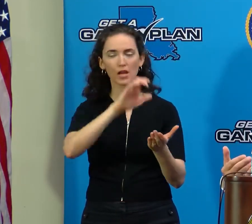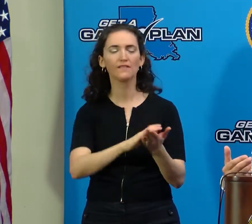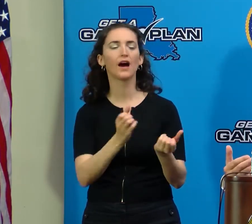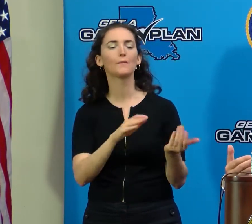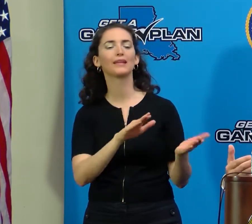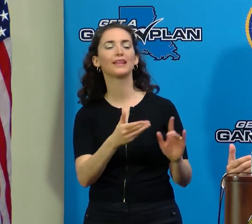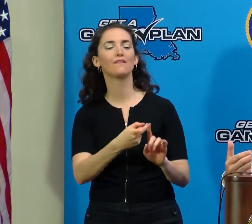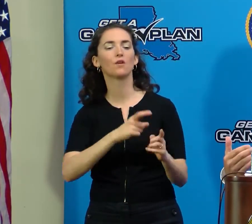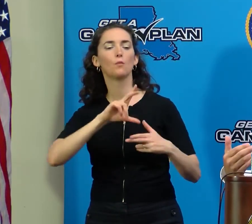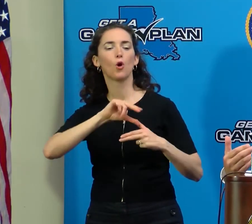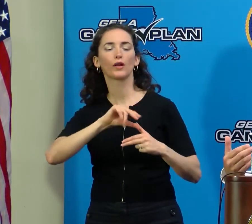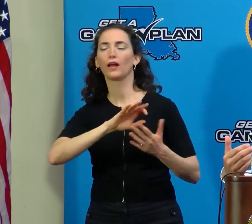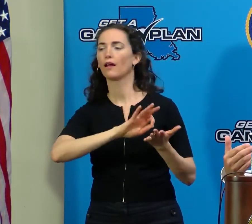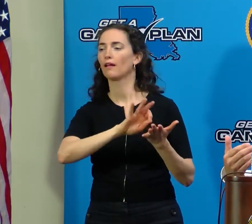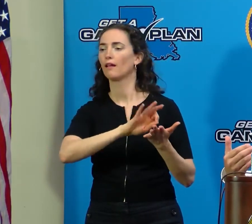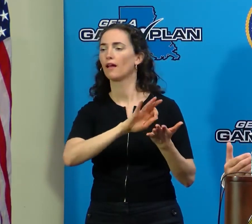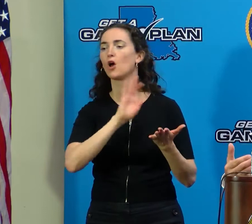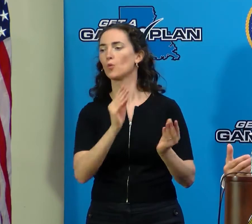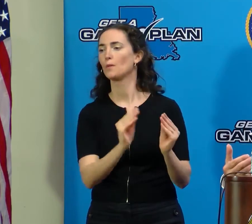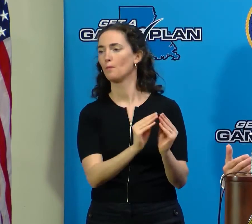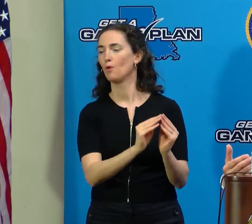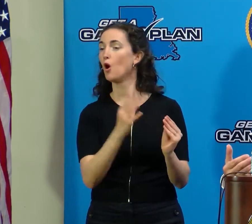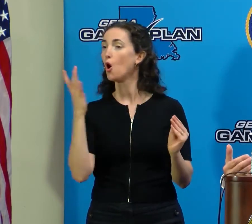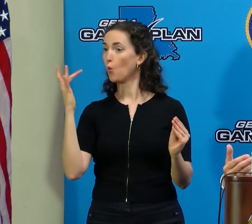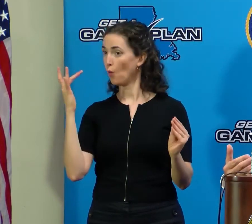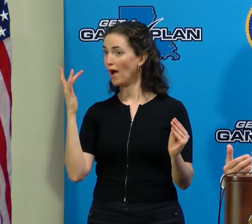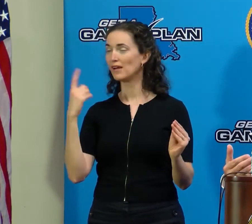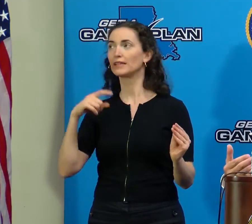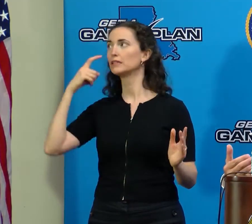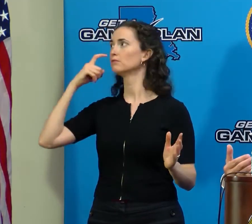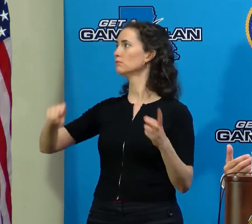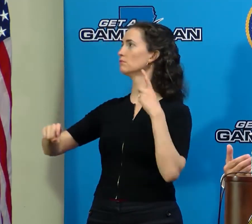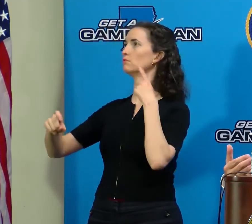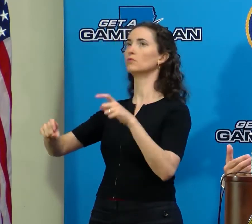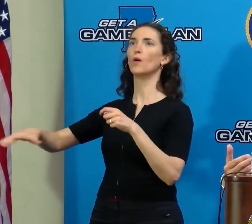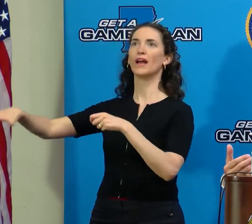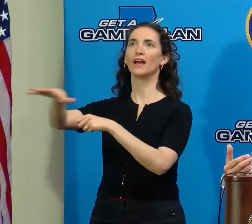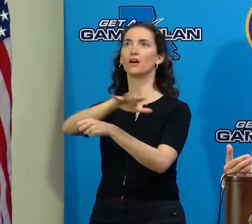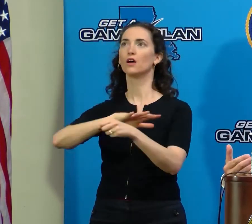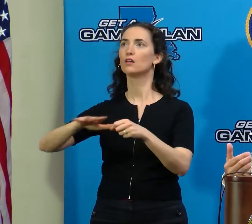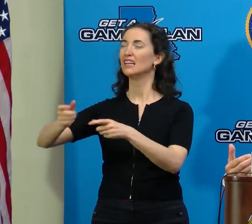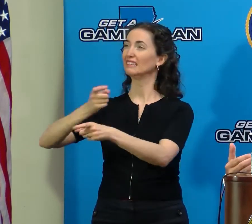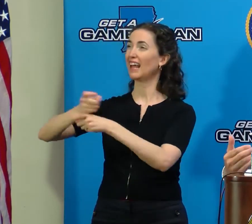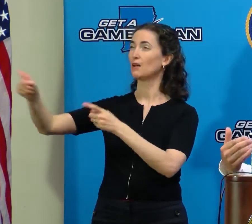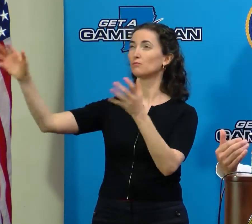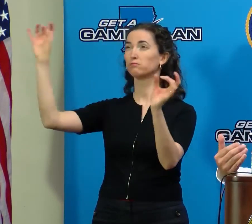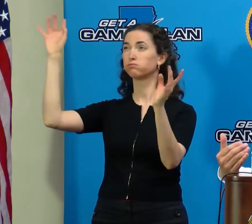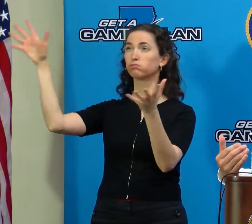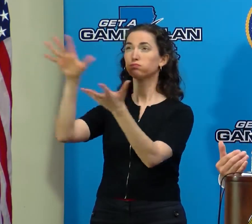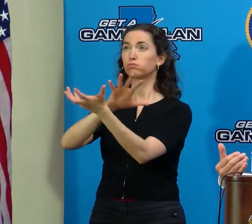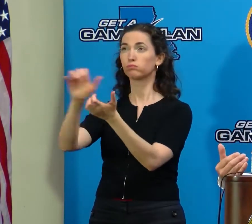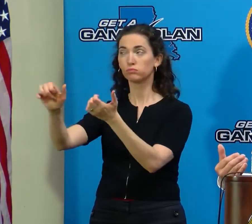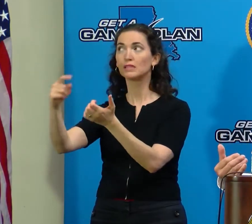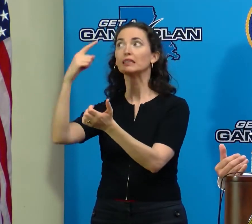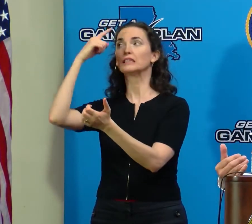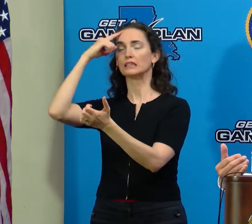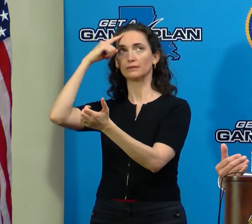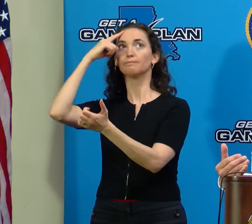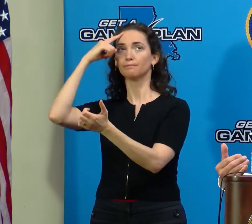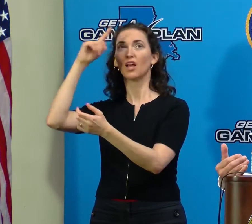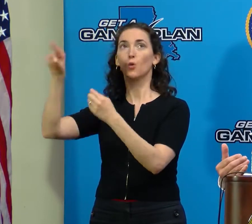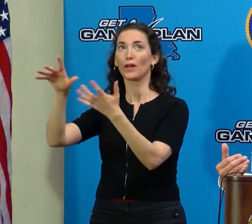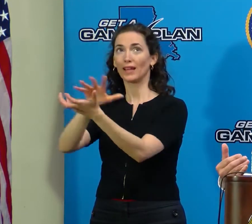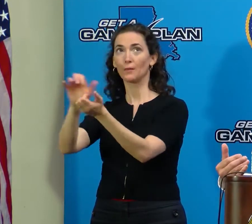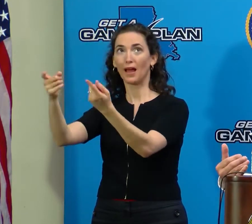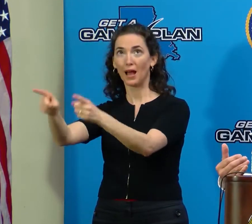because they see catastrophic damage in certain places that they have every reason to believe were inhabited at the time